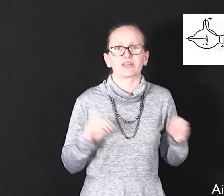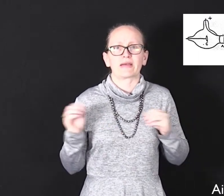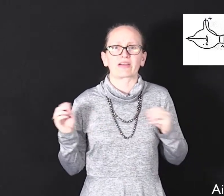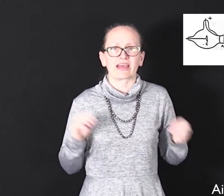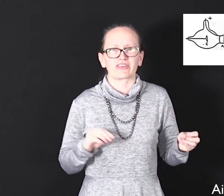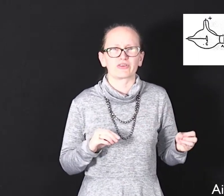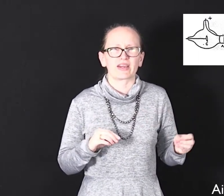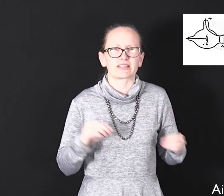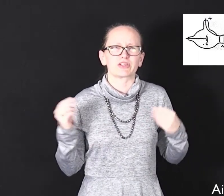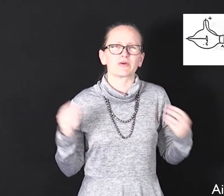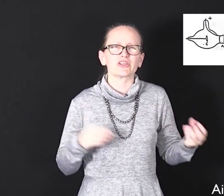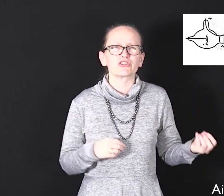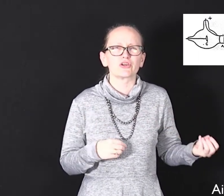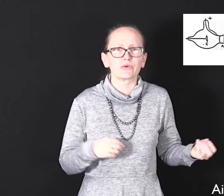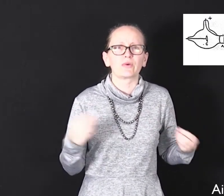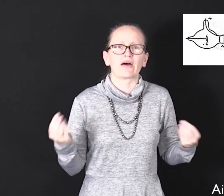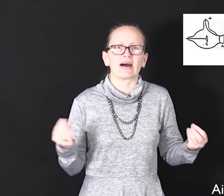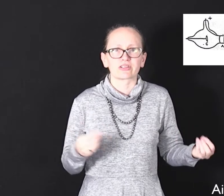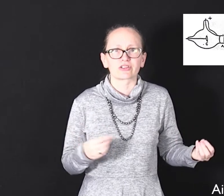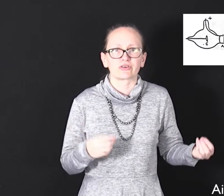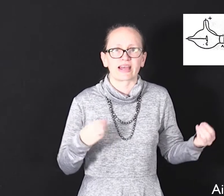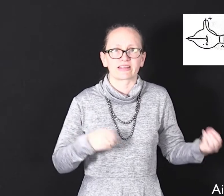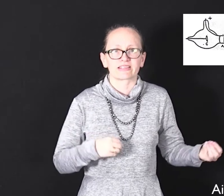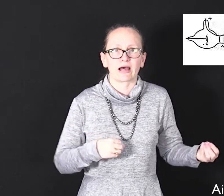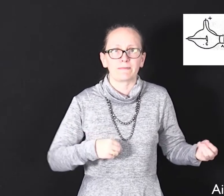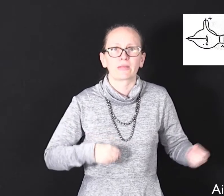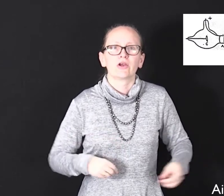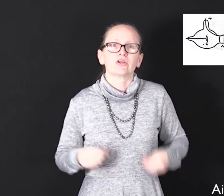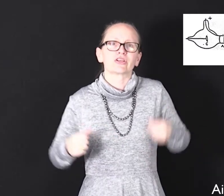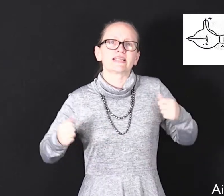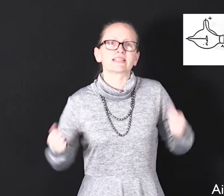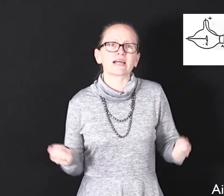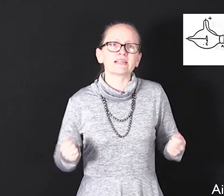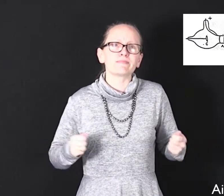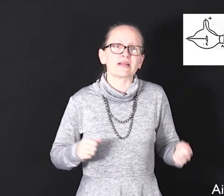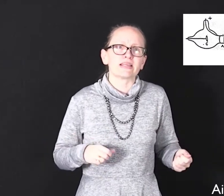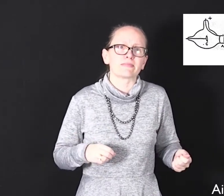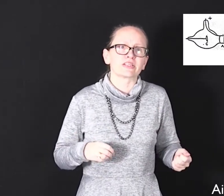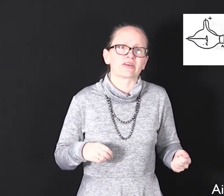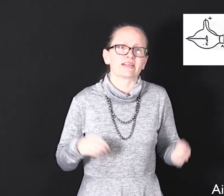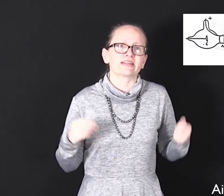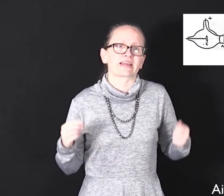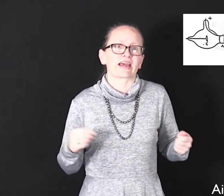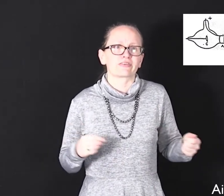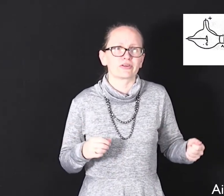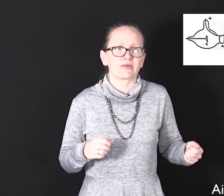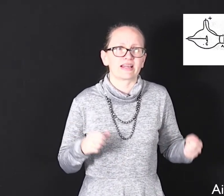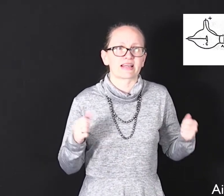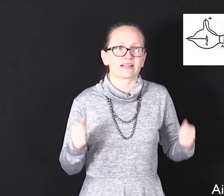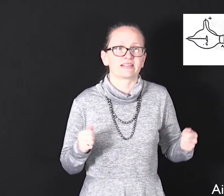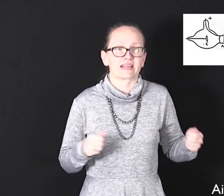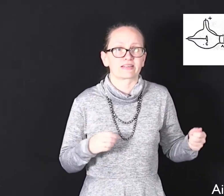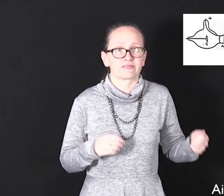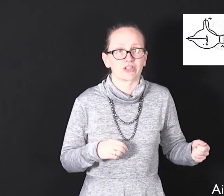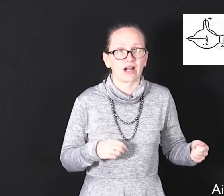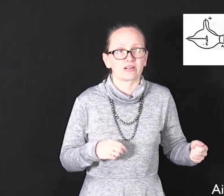about cathode rays which weren't too well understood at the time. So he started by demonstrating that cathode rays had a negative charge.